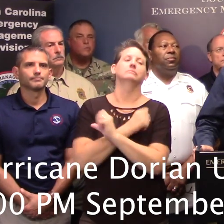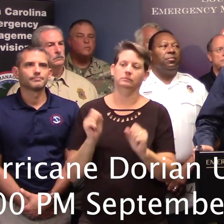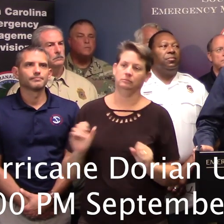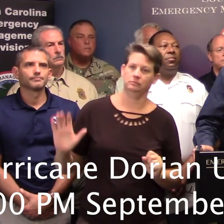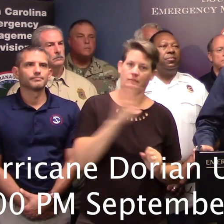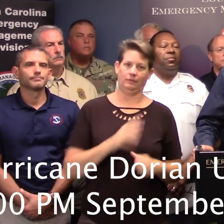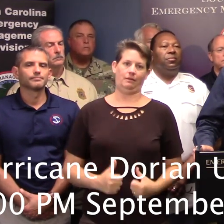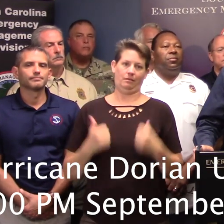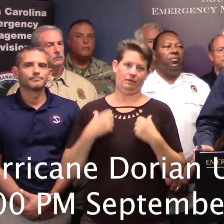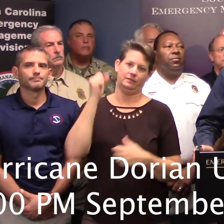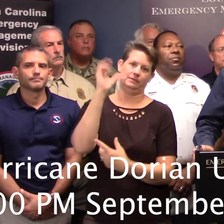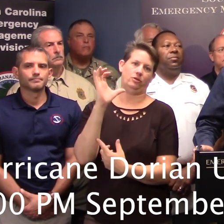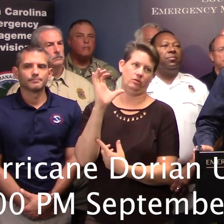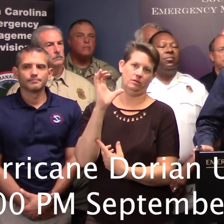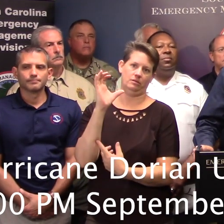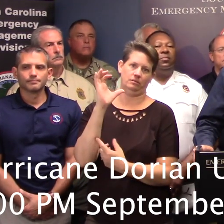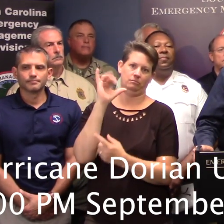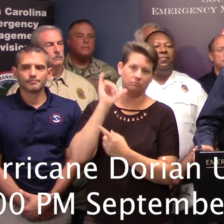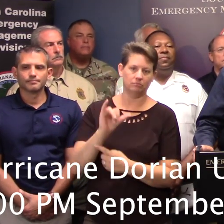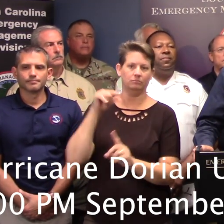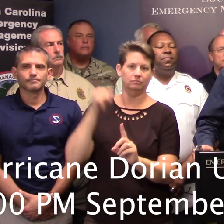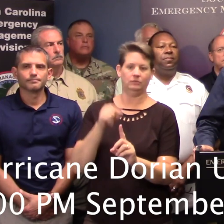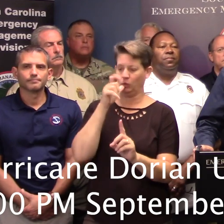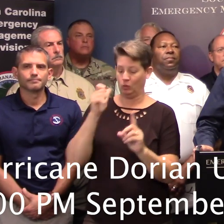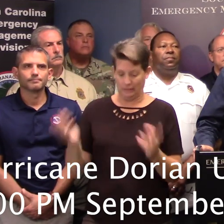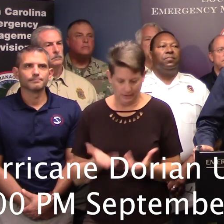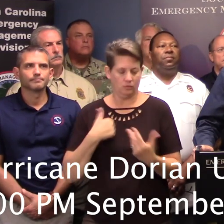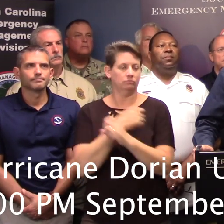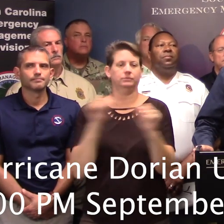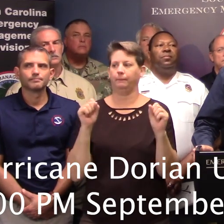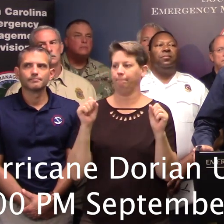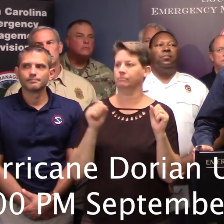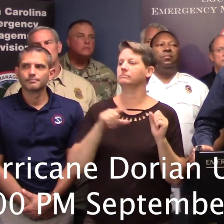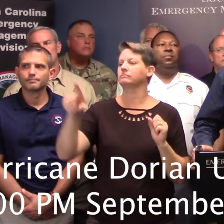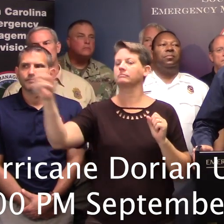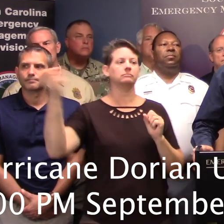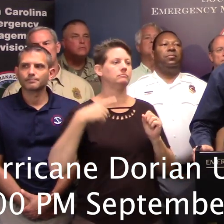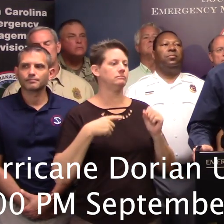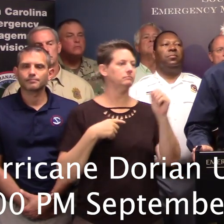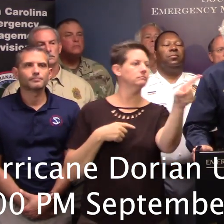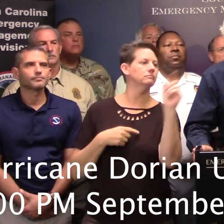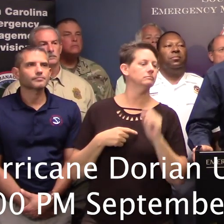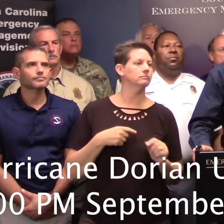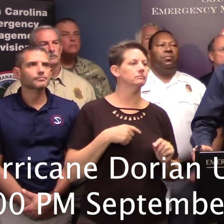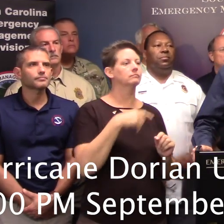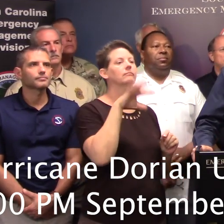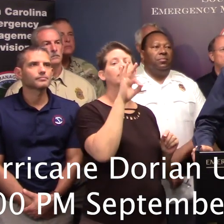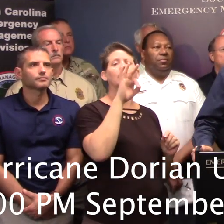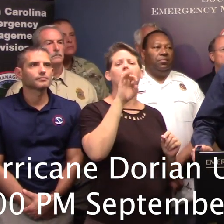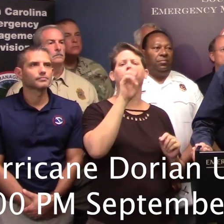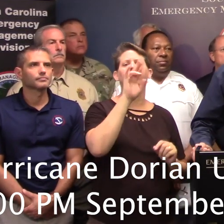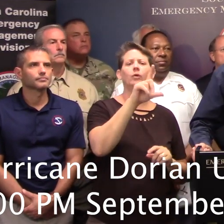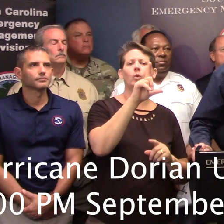people of and in South Carolina, and we do whatever it takes to do that. I have a question for Yes, sir. As far as our fuel for this